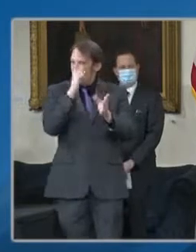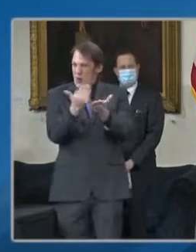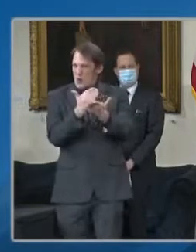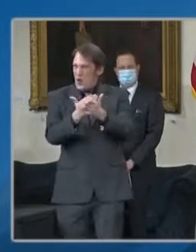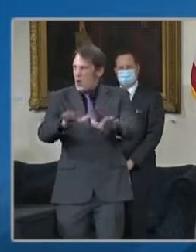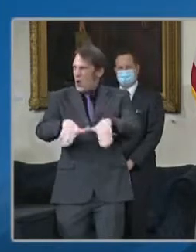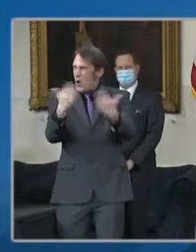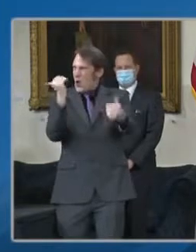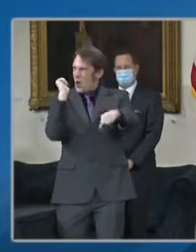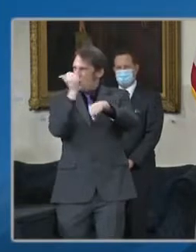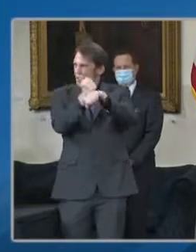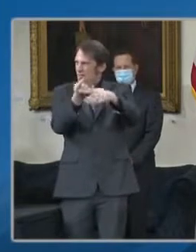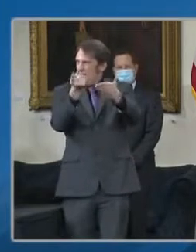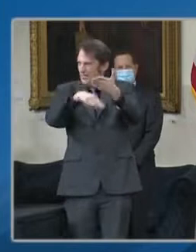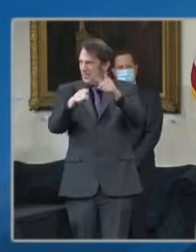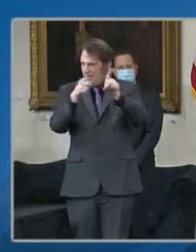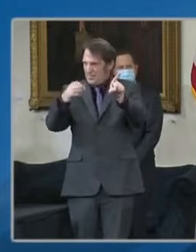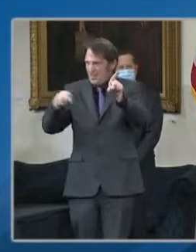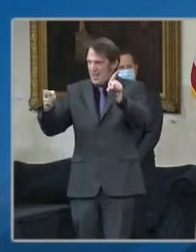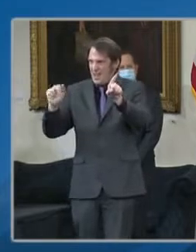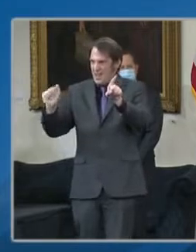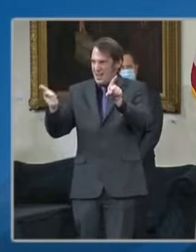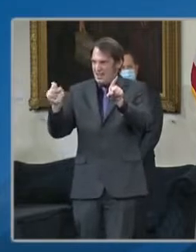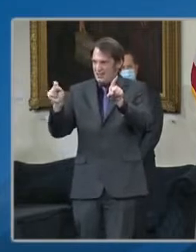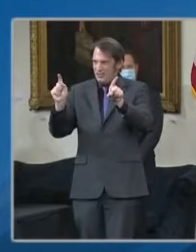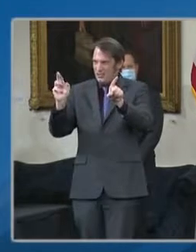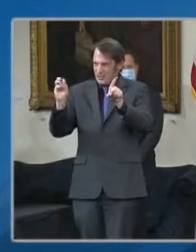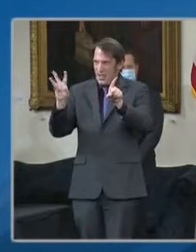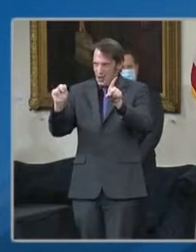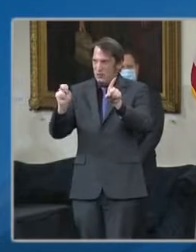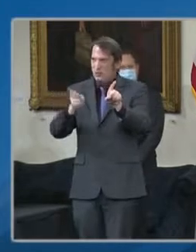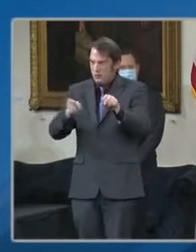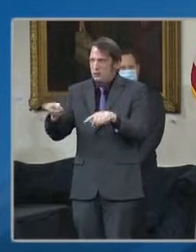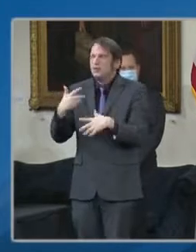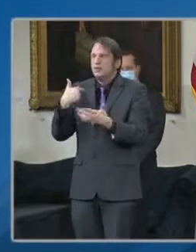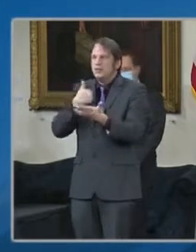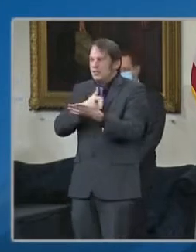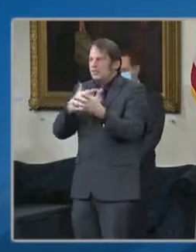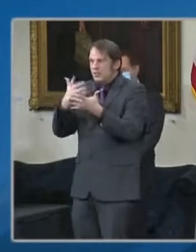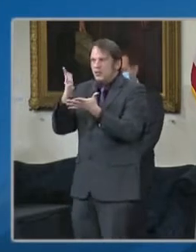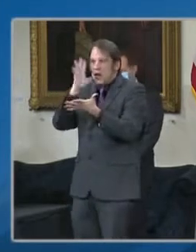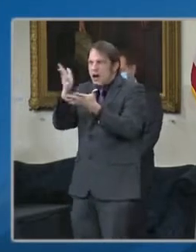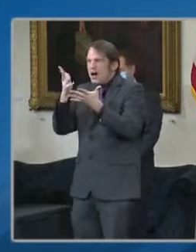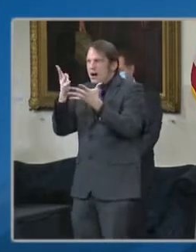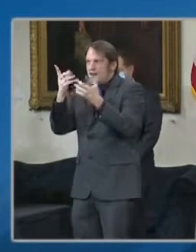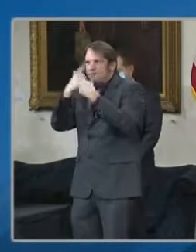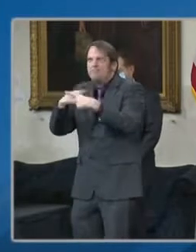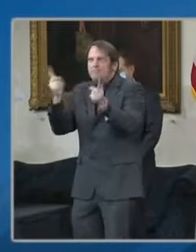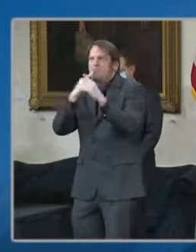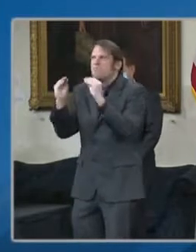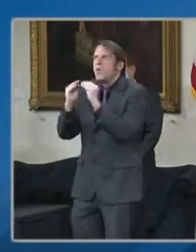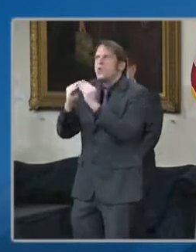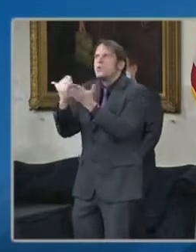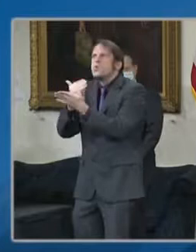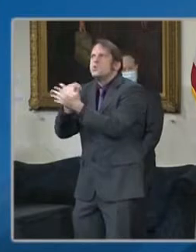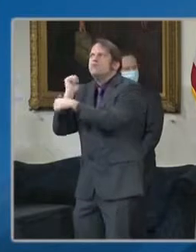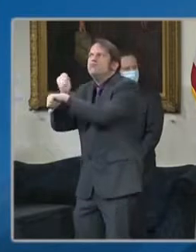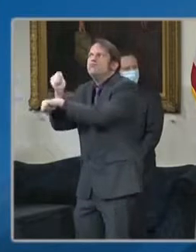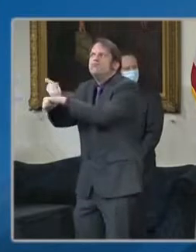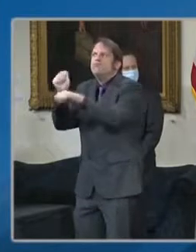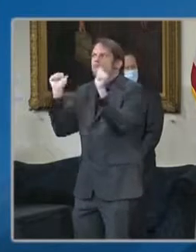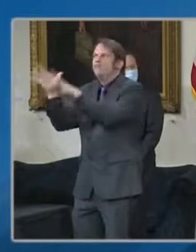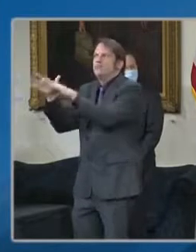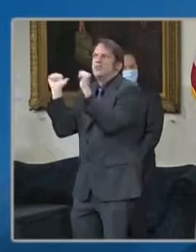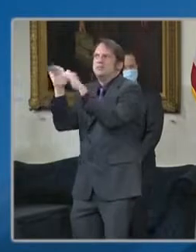we're in ongoing discussions with a number of other jurisdictions regarding additional mass vaccine sites, and